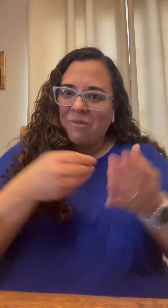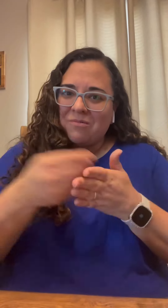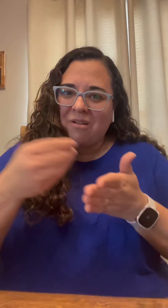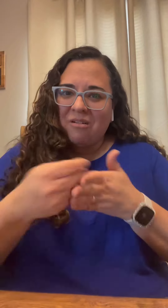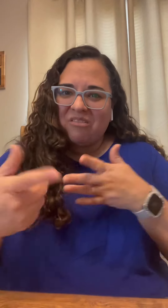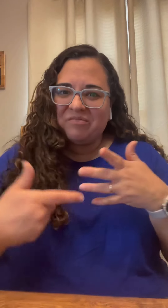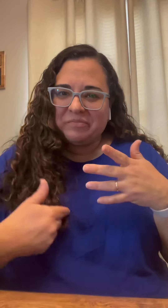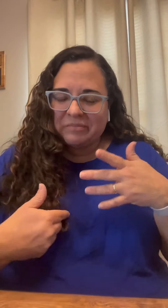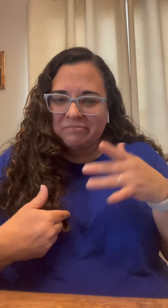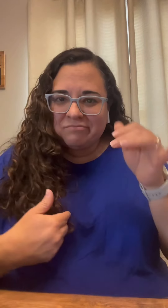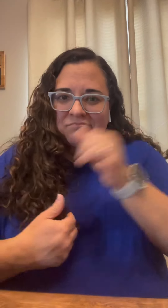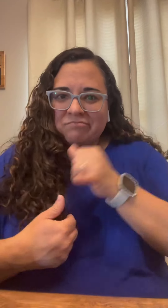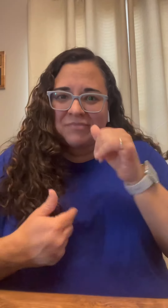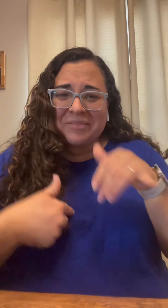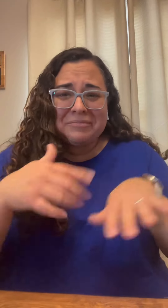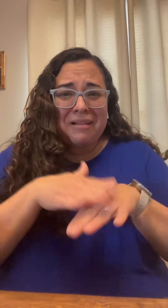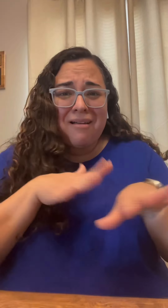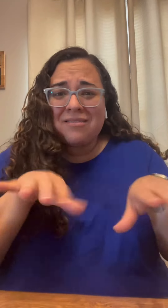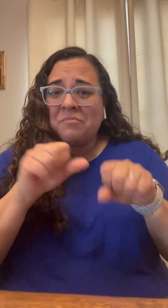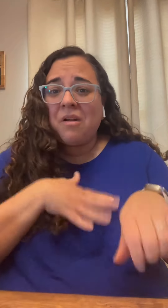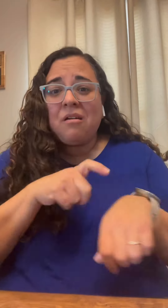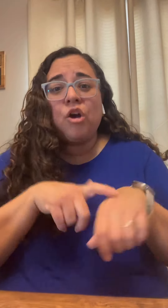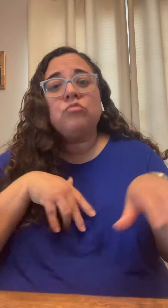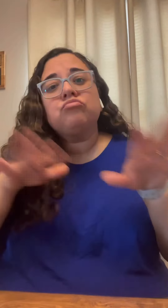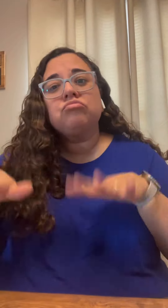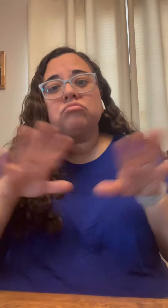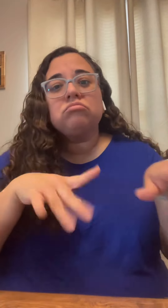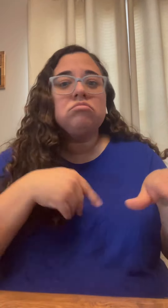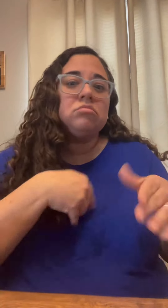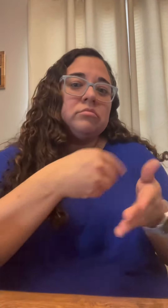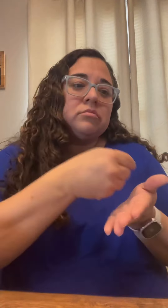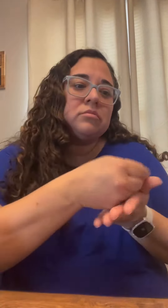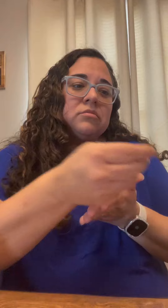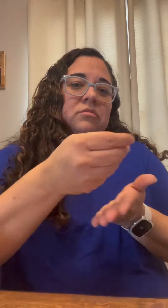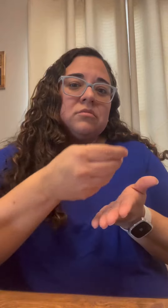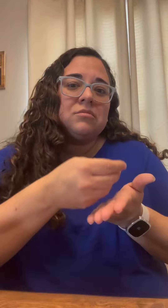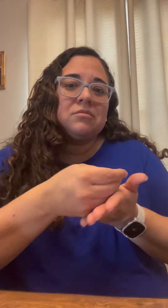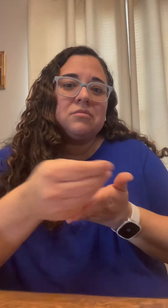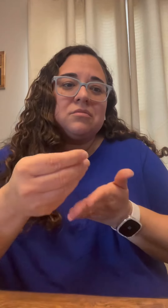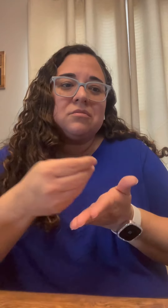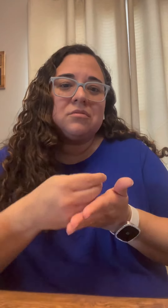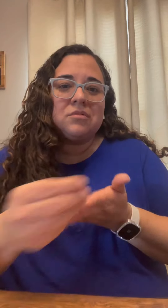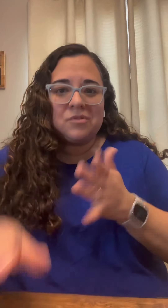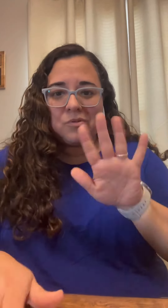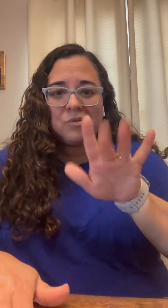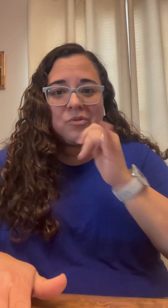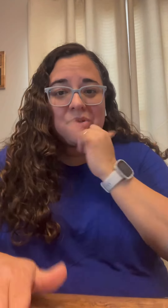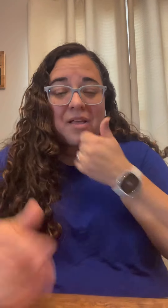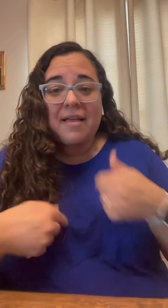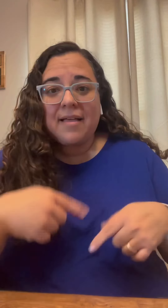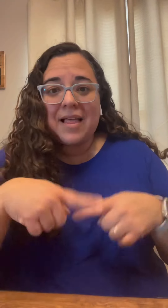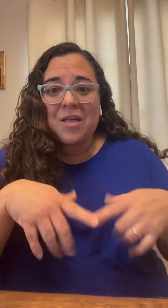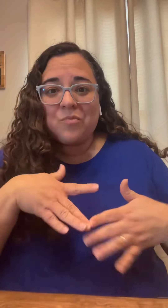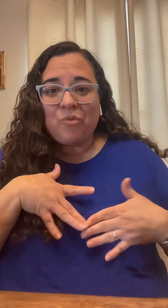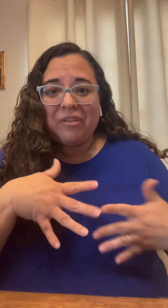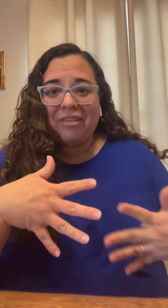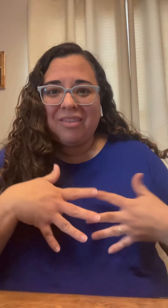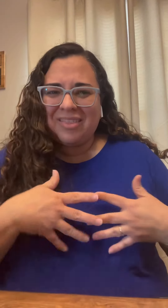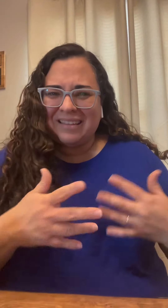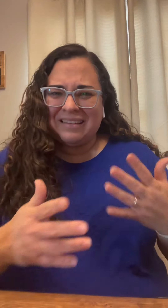um i went shopping the other day and i was taking my time going through the grocery store and just got